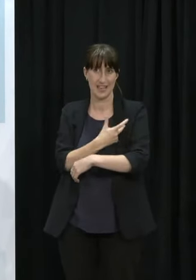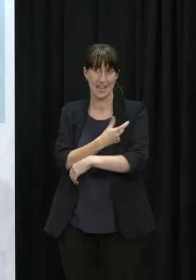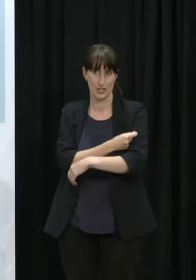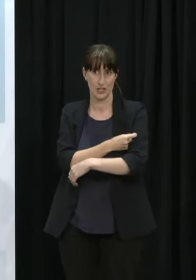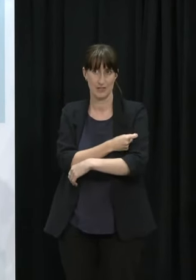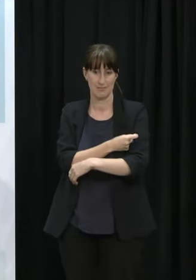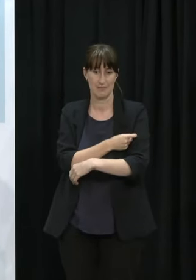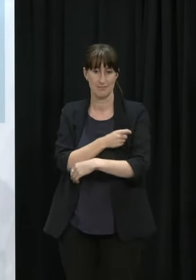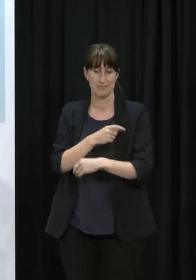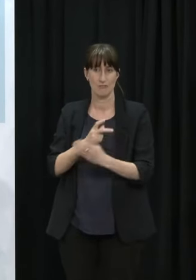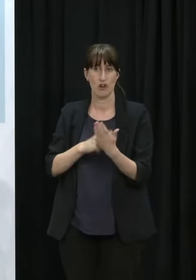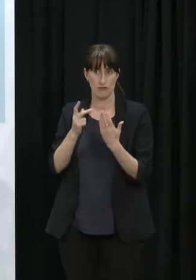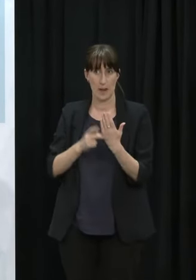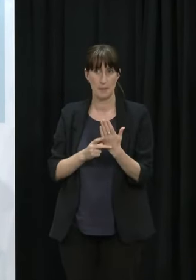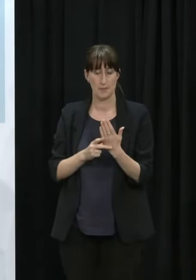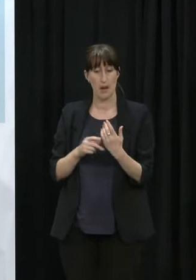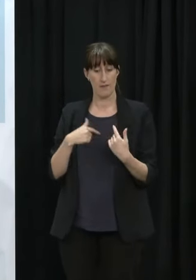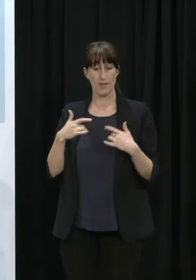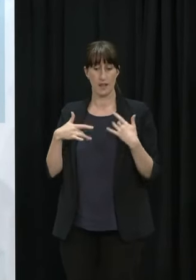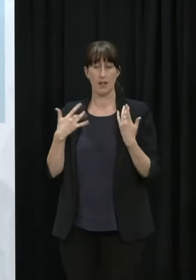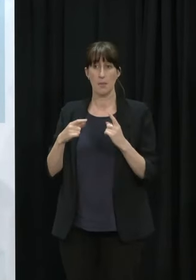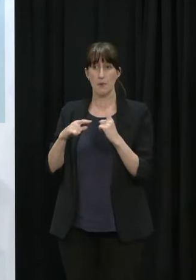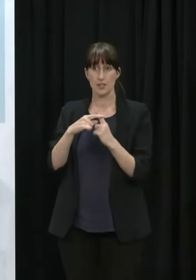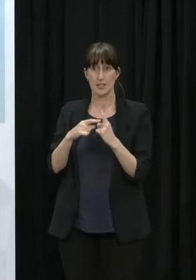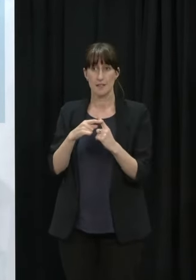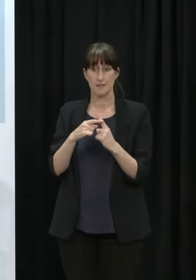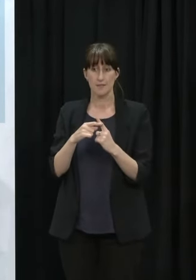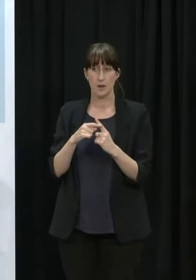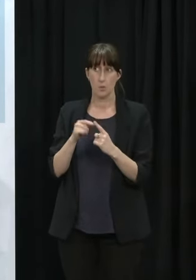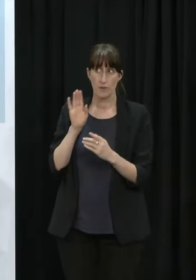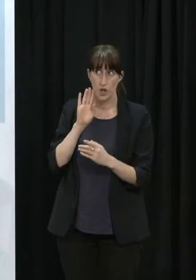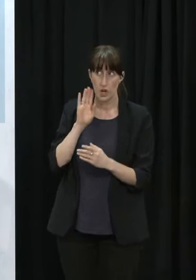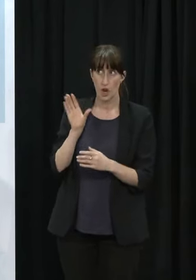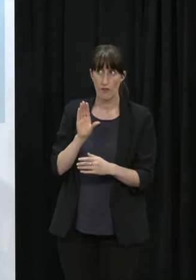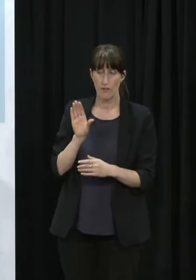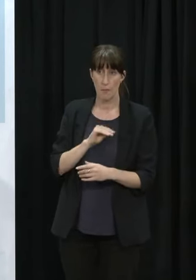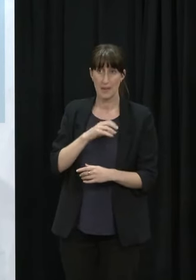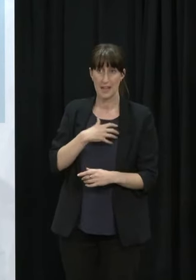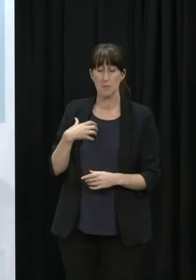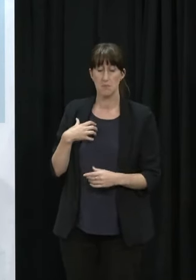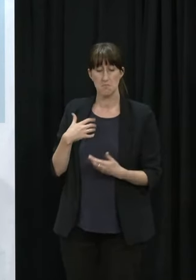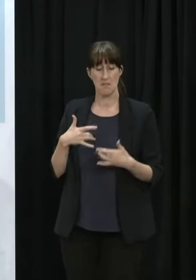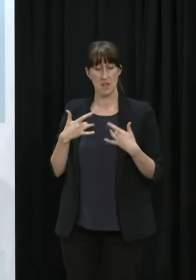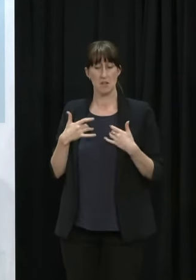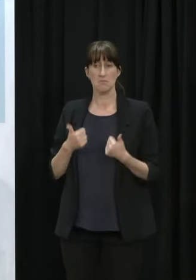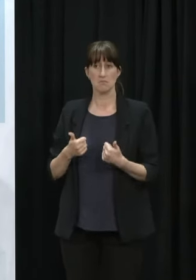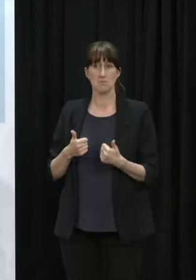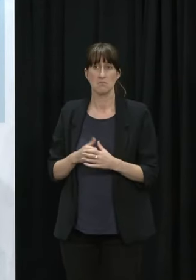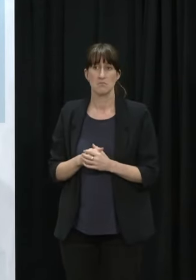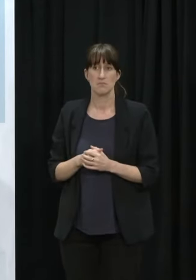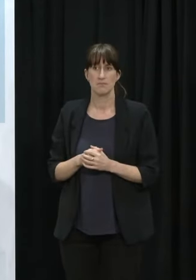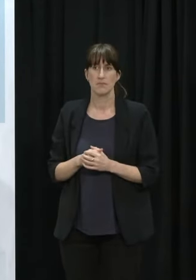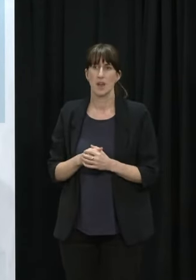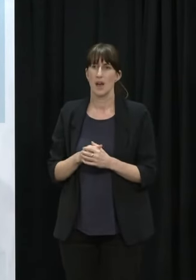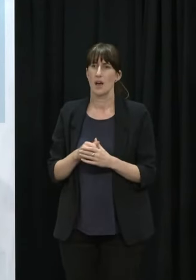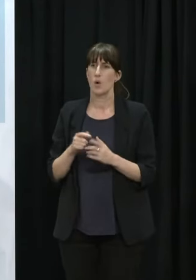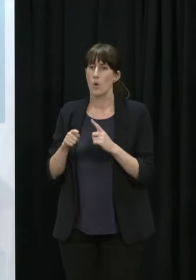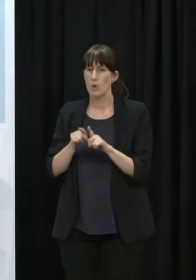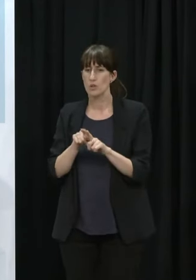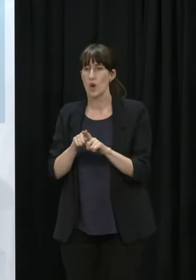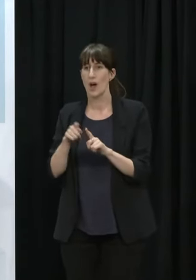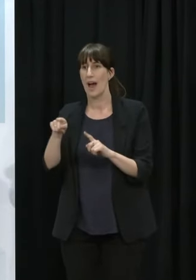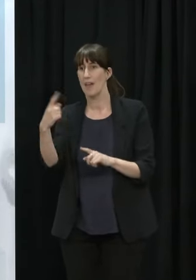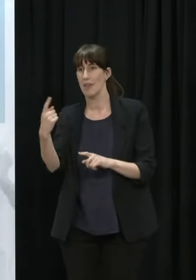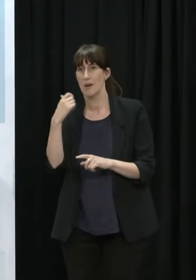yeah so I'm positive and I'm encouraged by what I've heard from the government so far I would point out that there are a lot of other Māori organisations